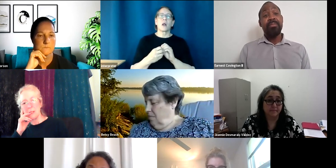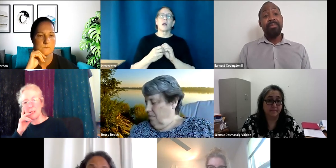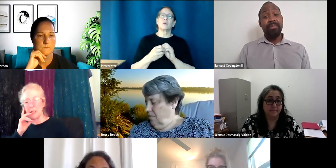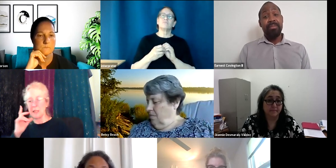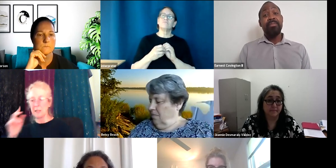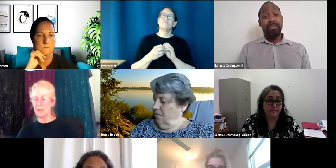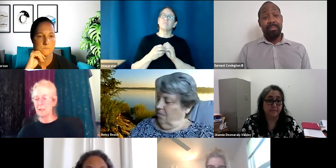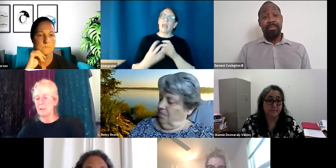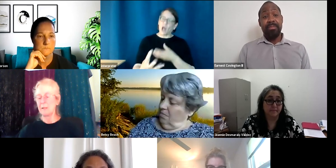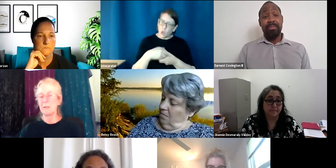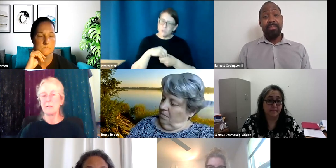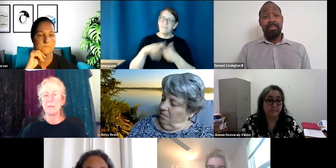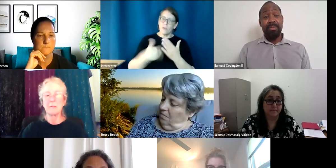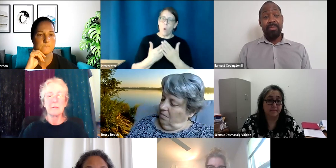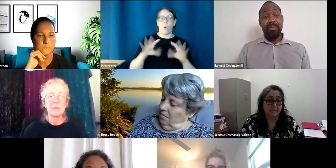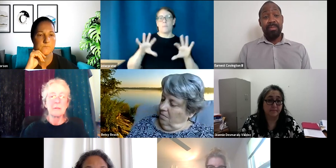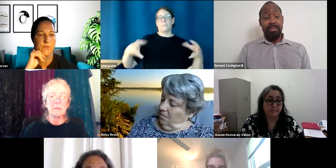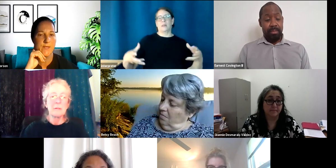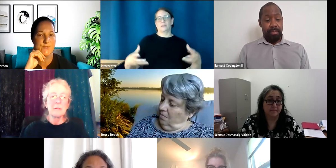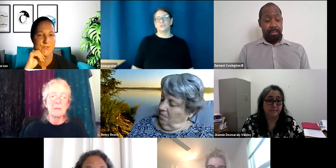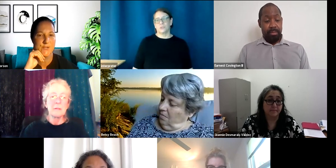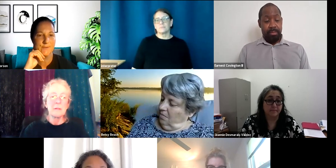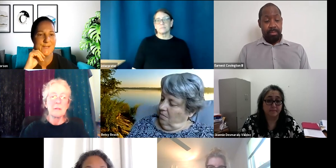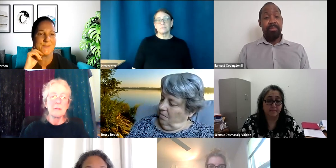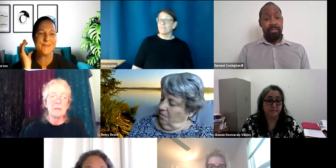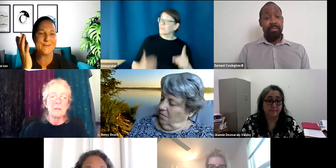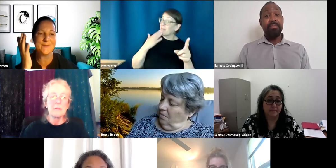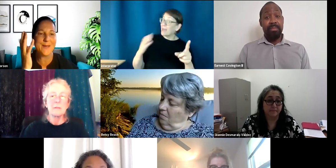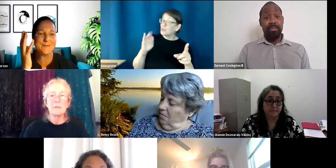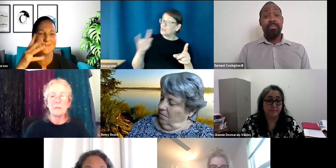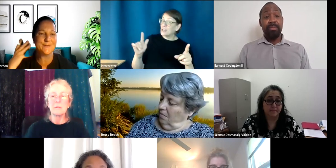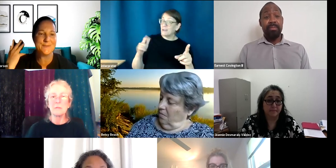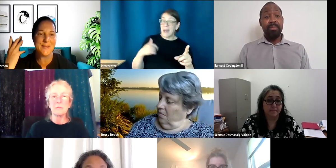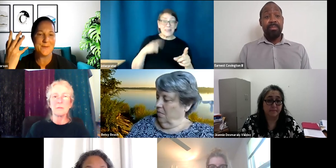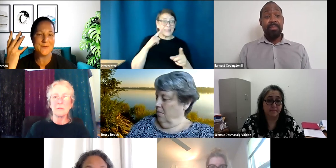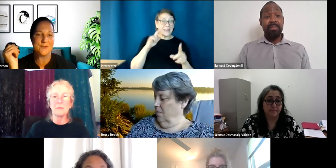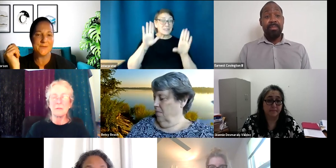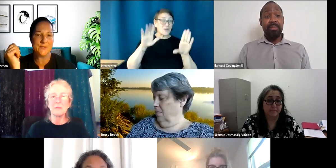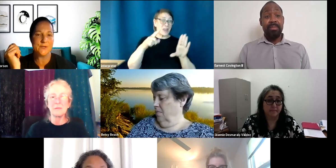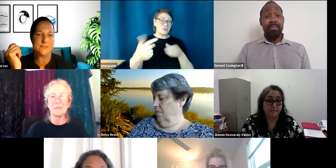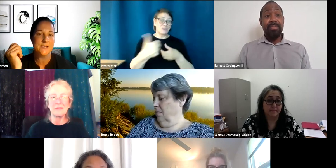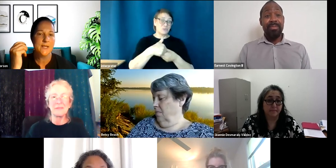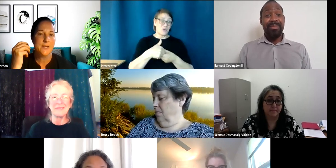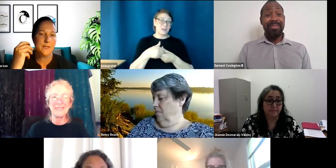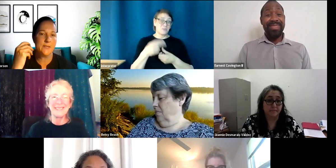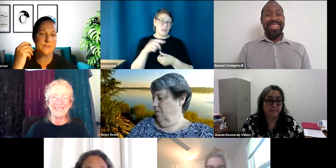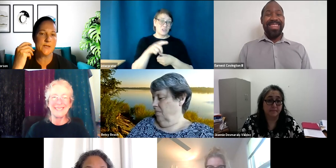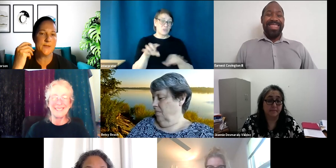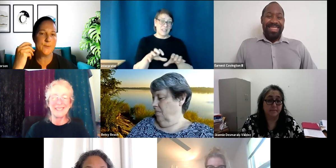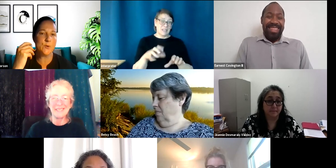entire population. Thank you, Cheryl. That's, I think it's fabulous that you came in when you did, because it's, I think